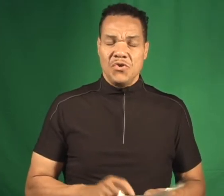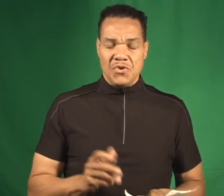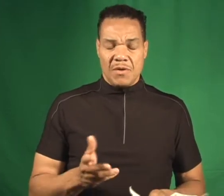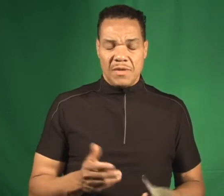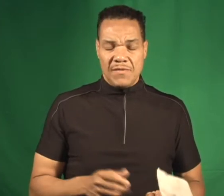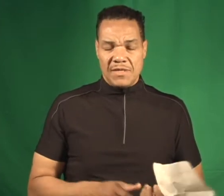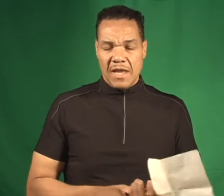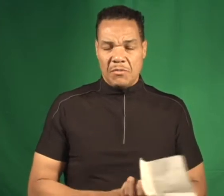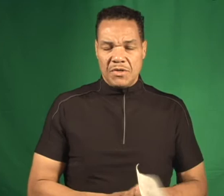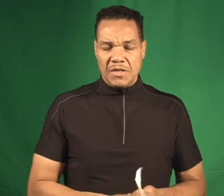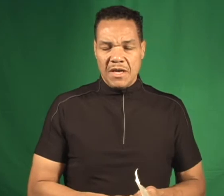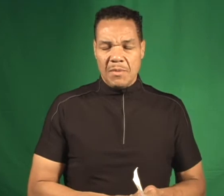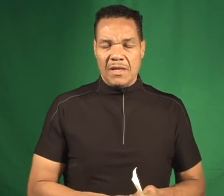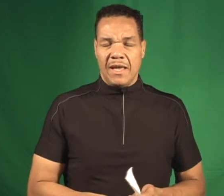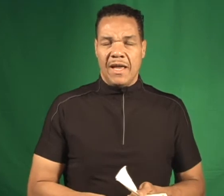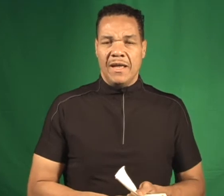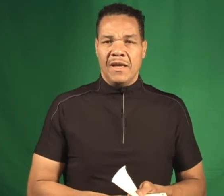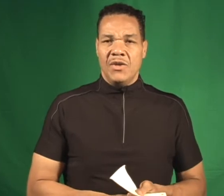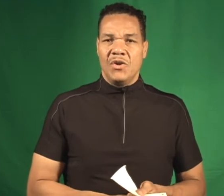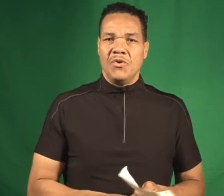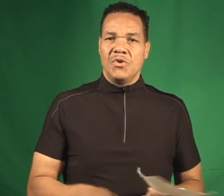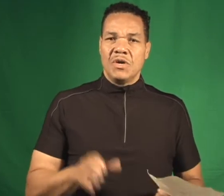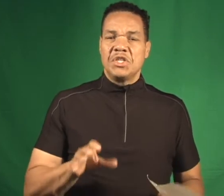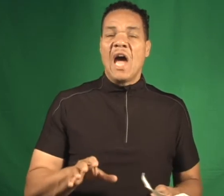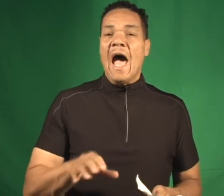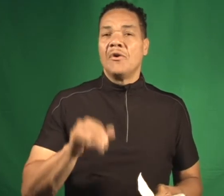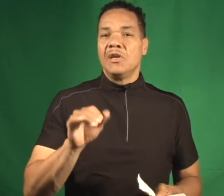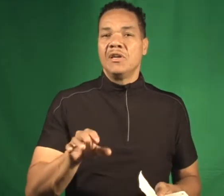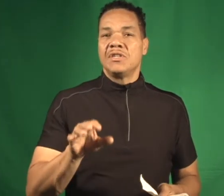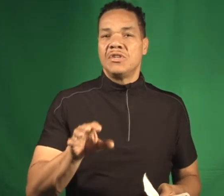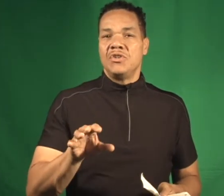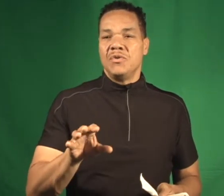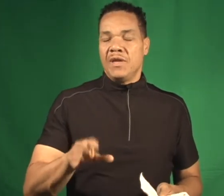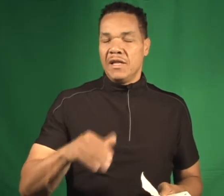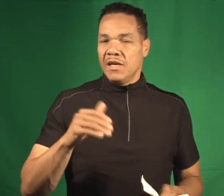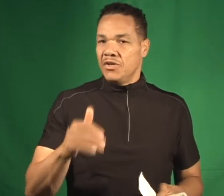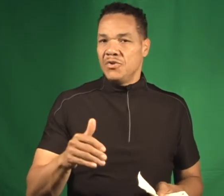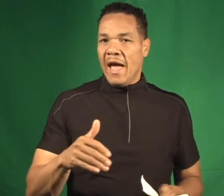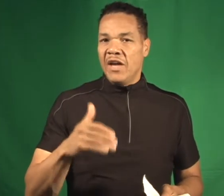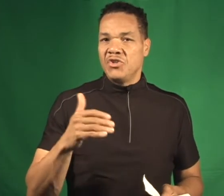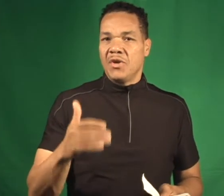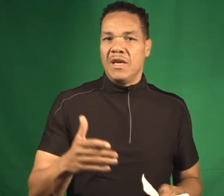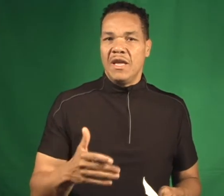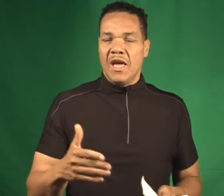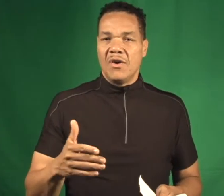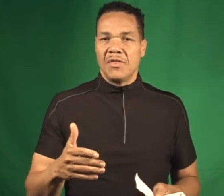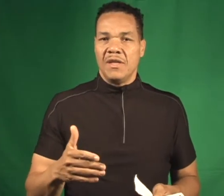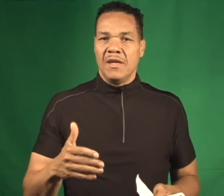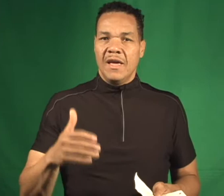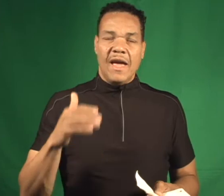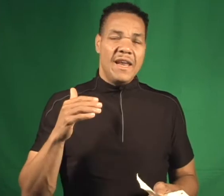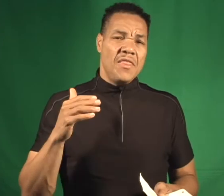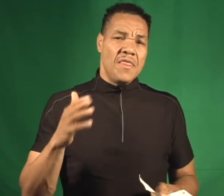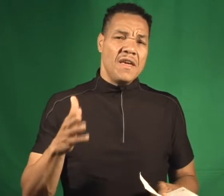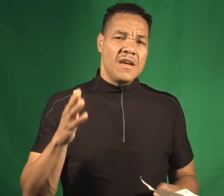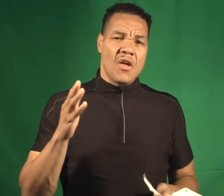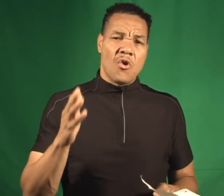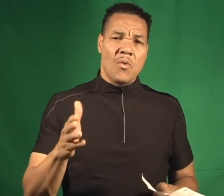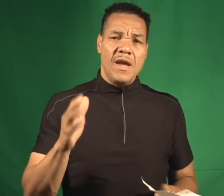Junior, believe his name was. You think about that. You know, your child looks at you. And they look at you as you're getting healthy. And they think great